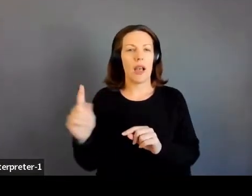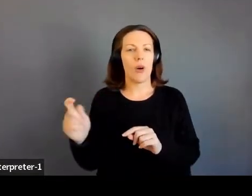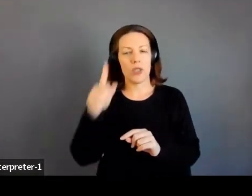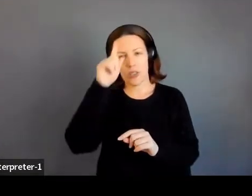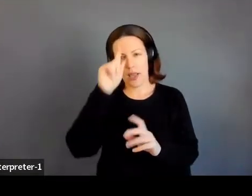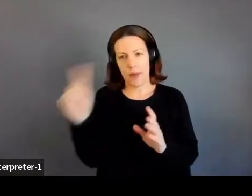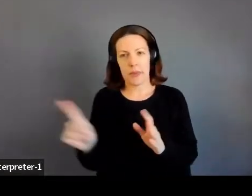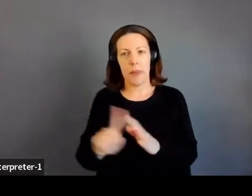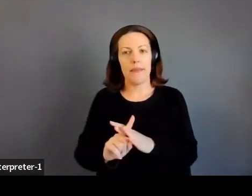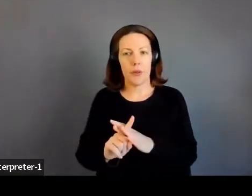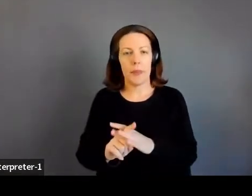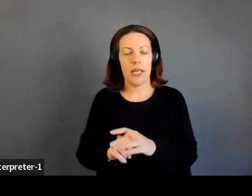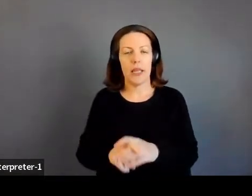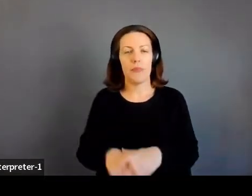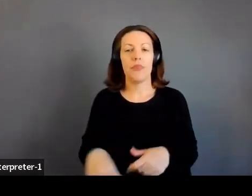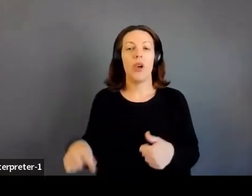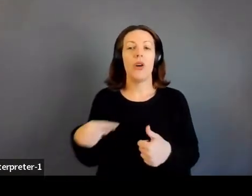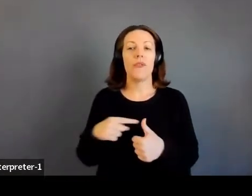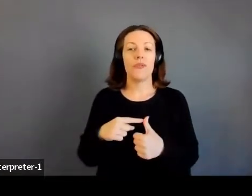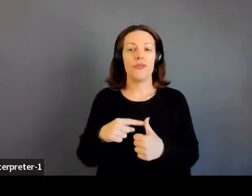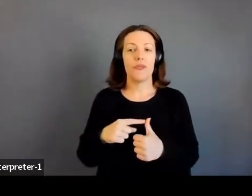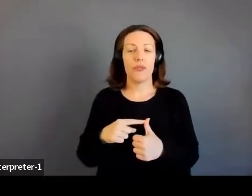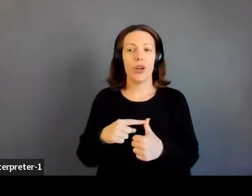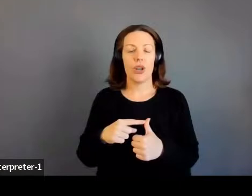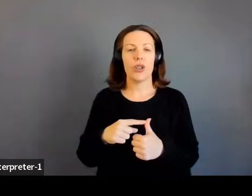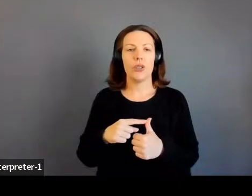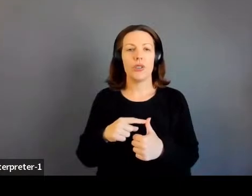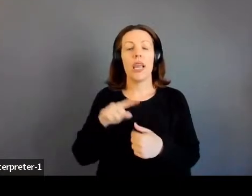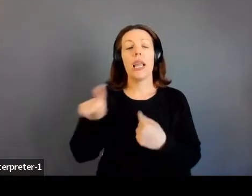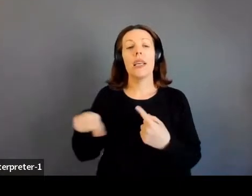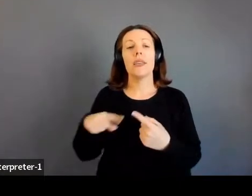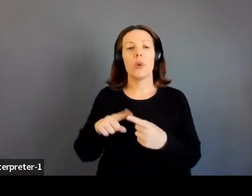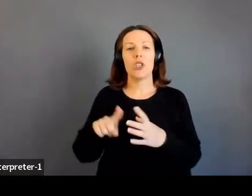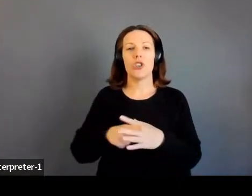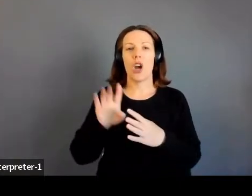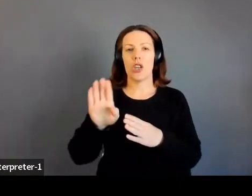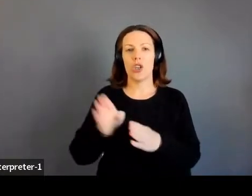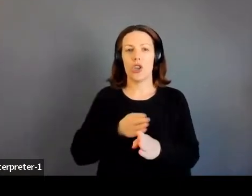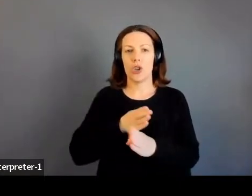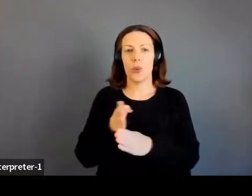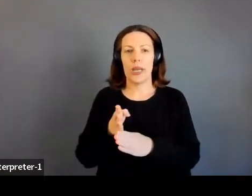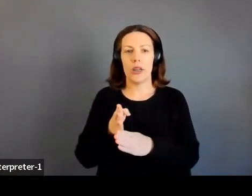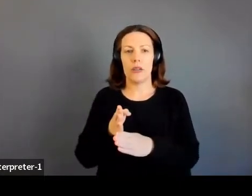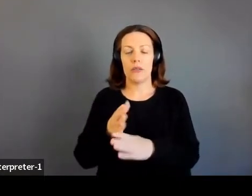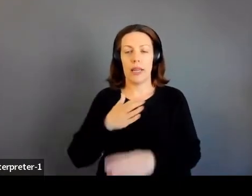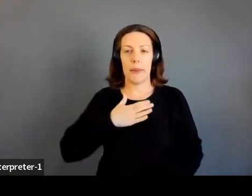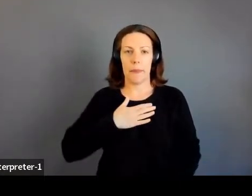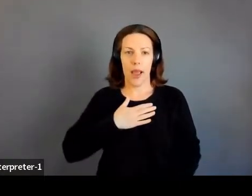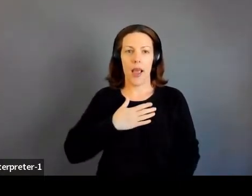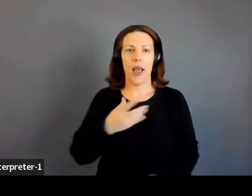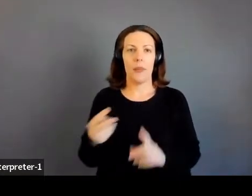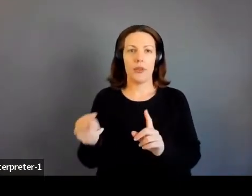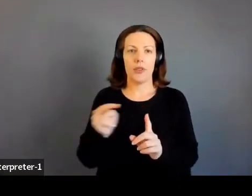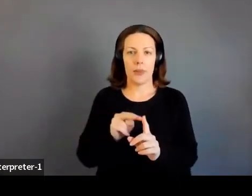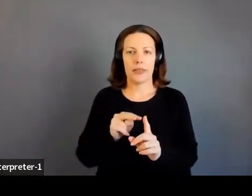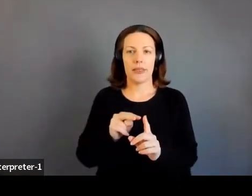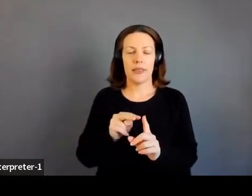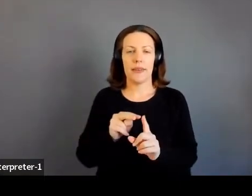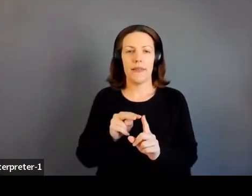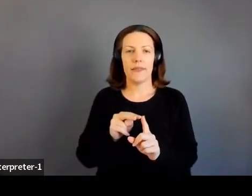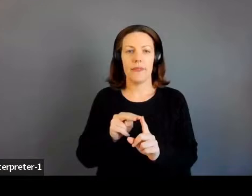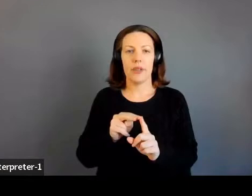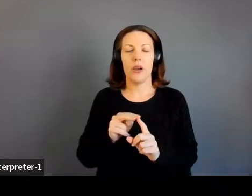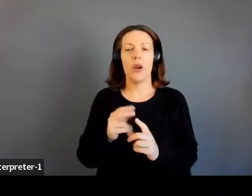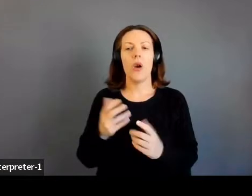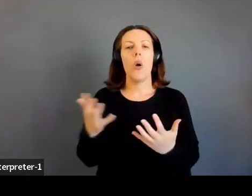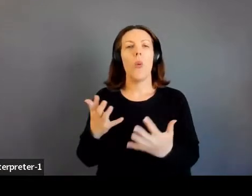to mind for me. First, when you're starting out your career, in my perspective, what I